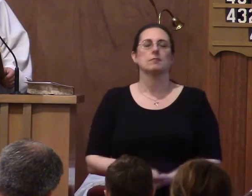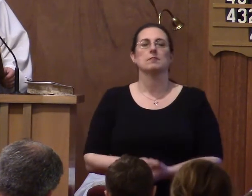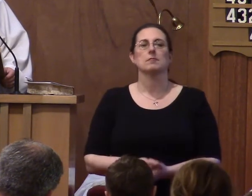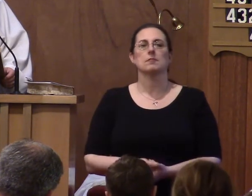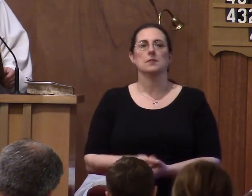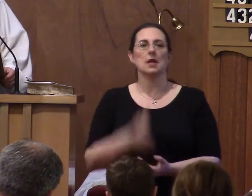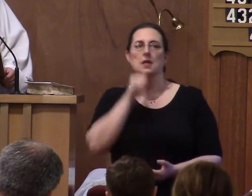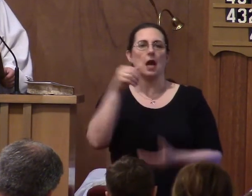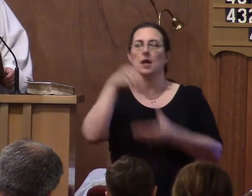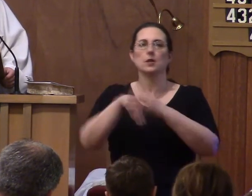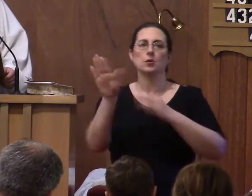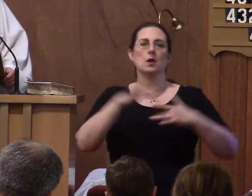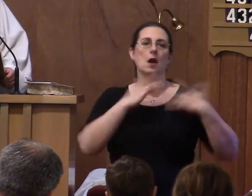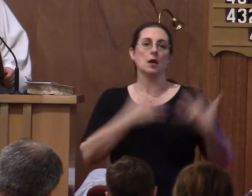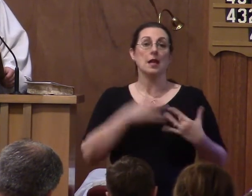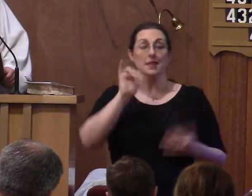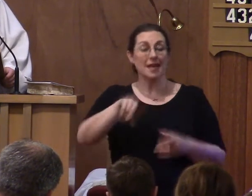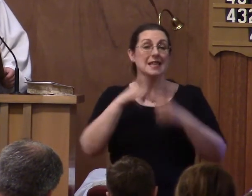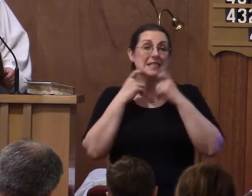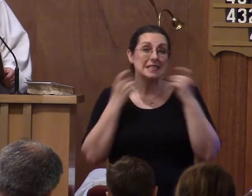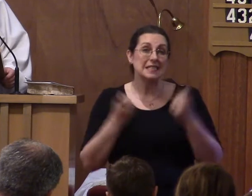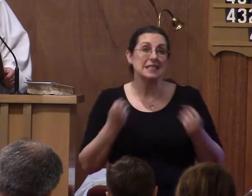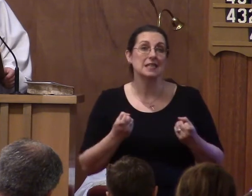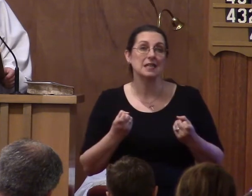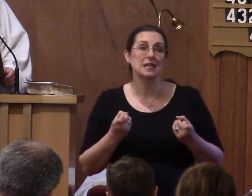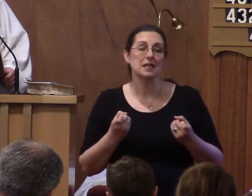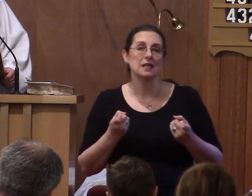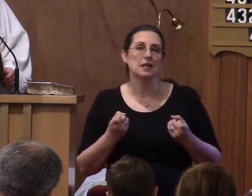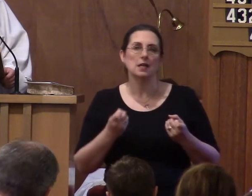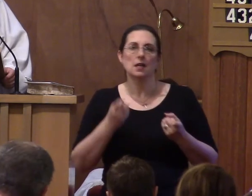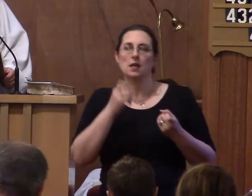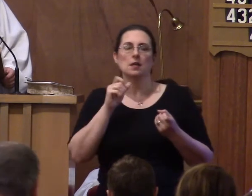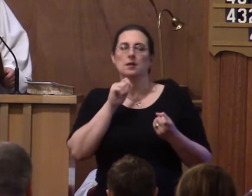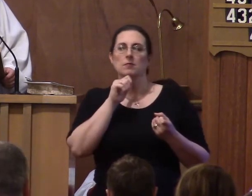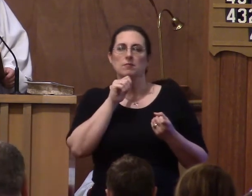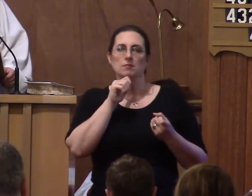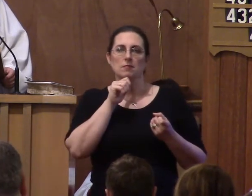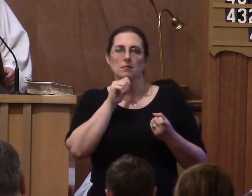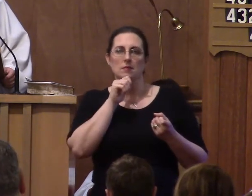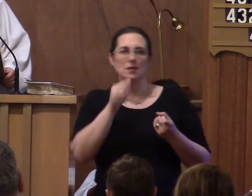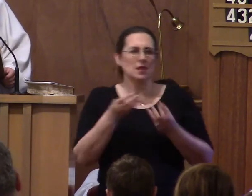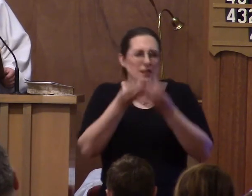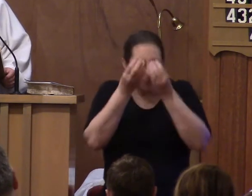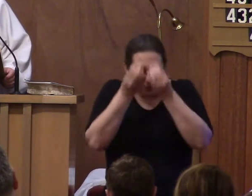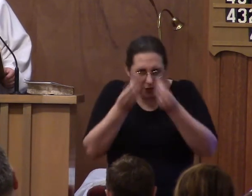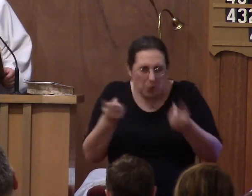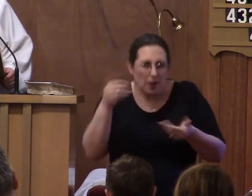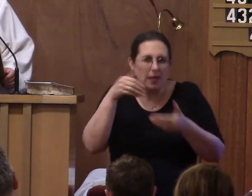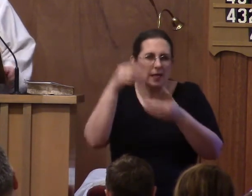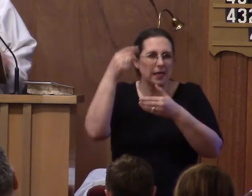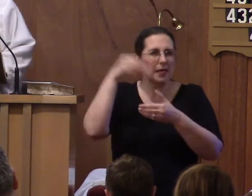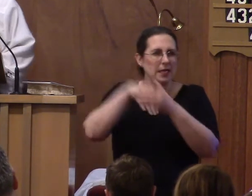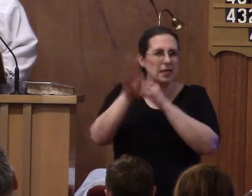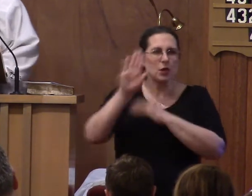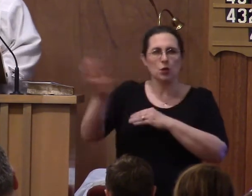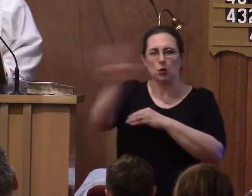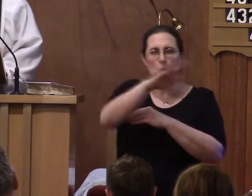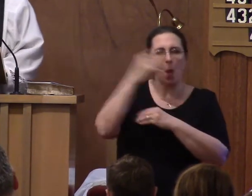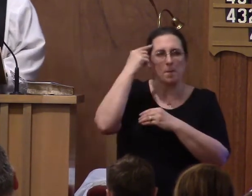For this sin, it doesn't fade away in your memory, but instead grows uglier by the